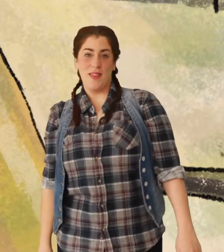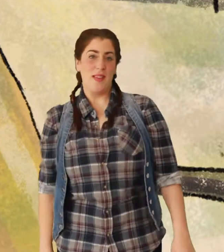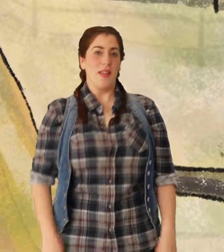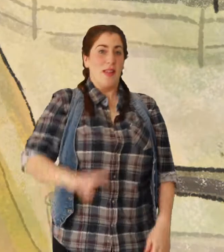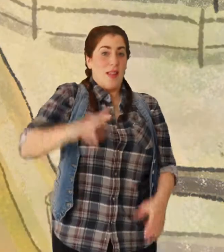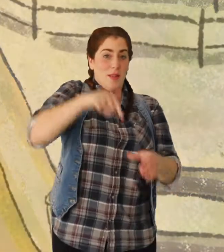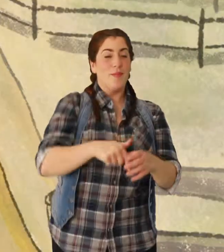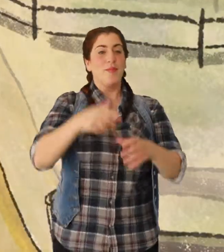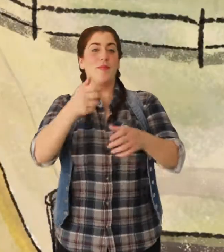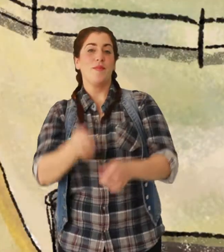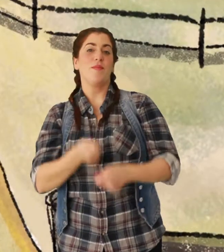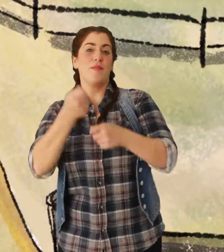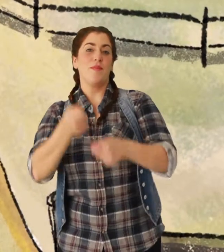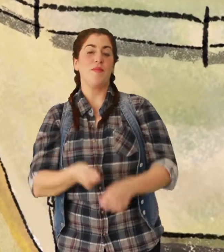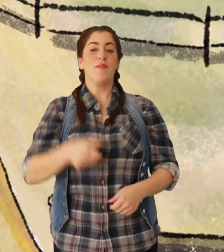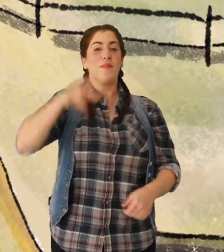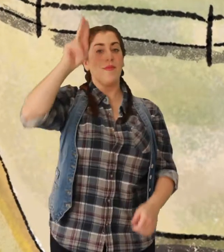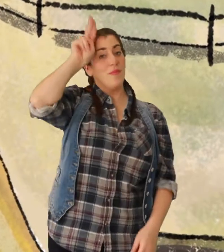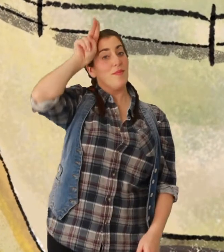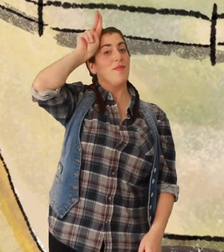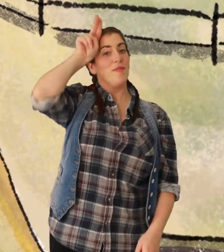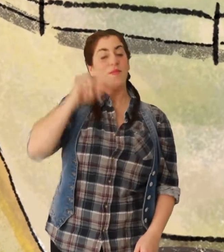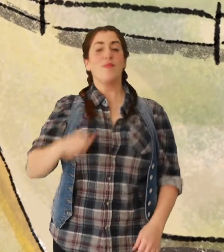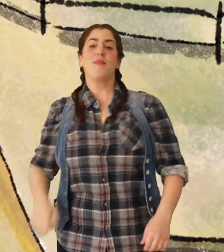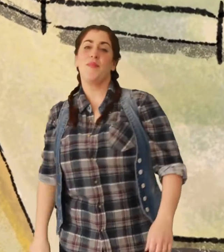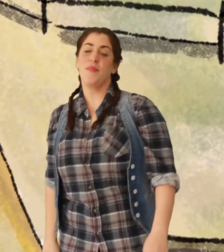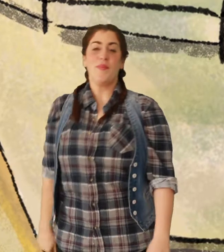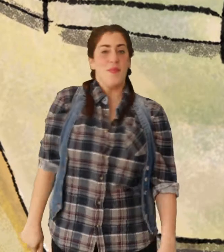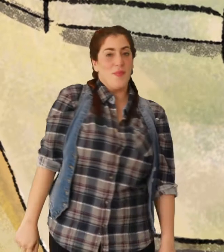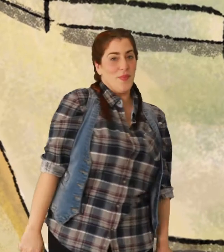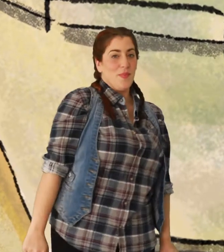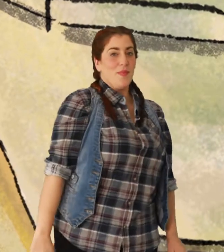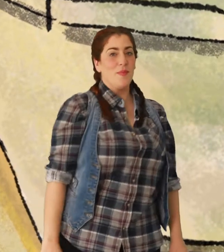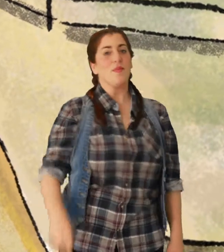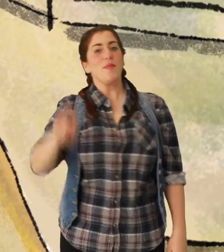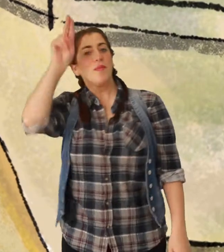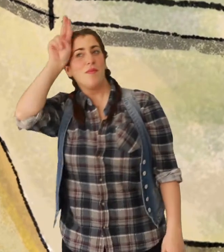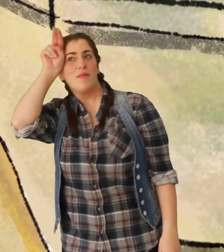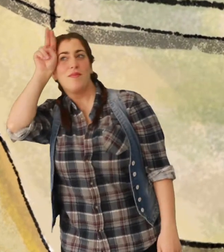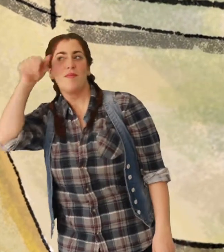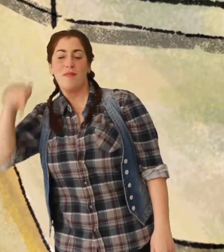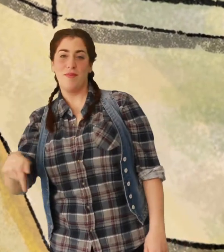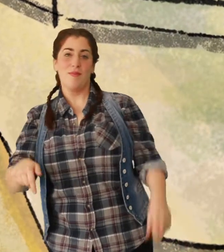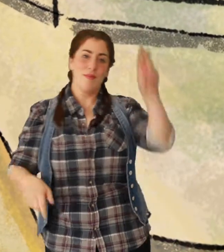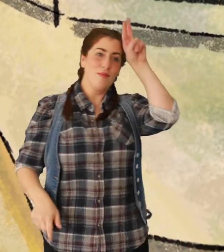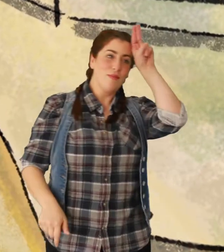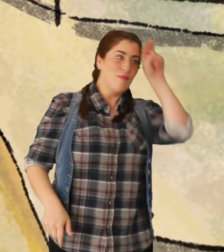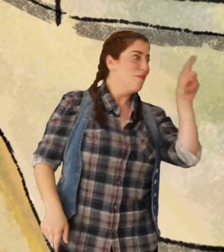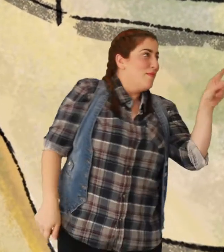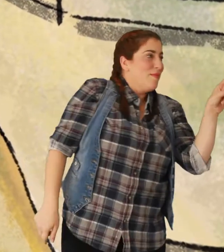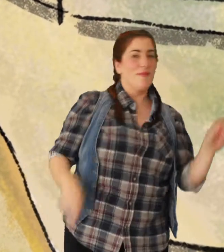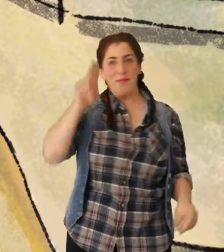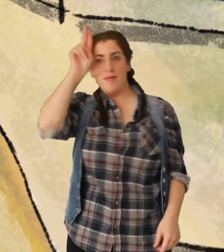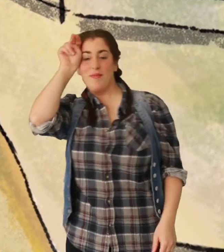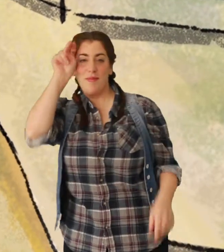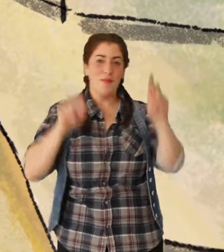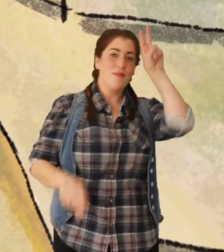ee-ah-oh And on that farm he had some ducks, ee-ah, ee-ah-oh With a woof-woof here and a